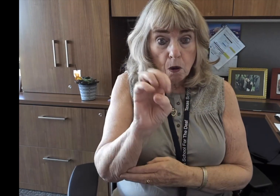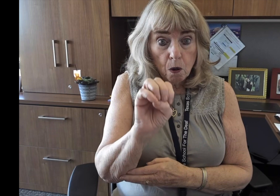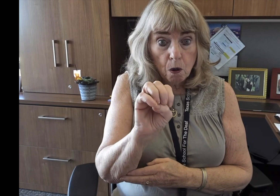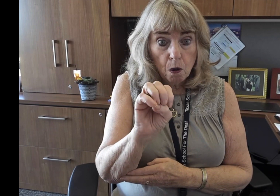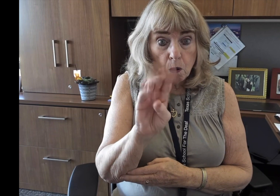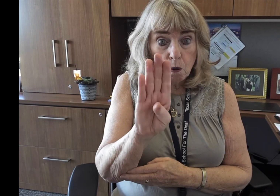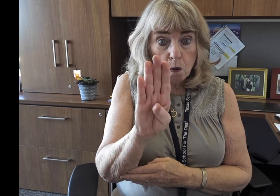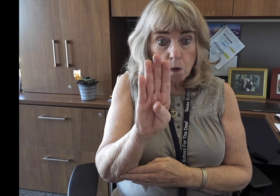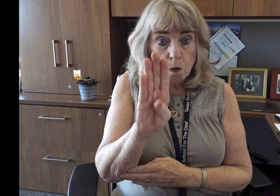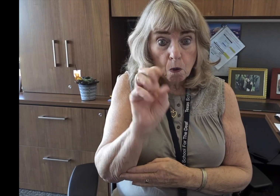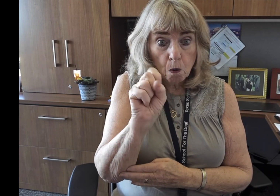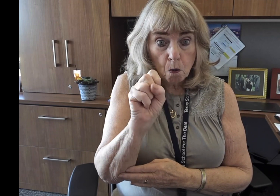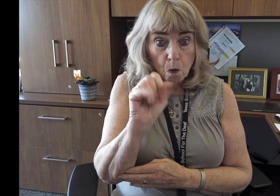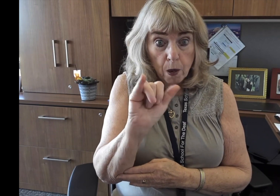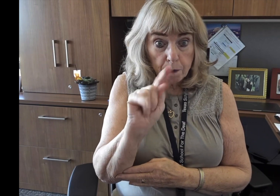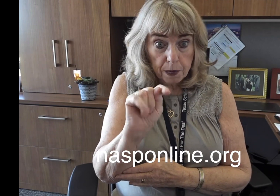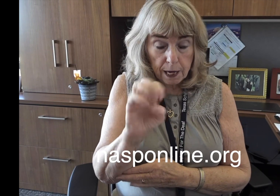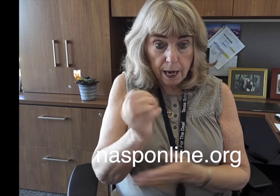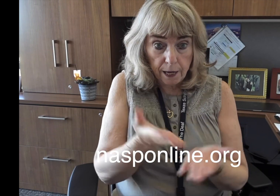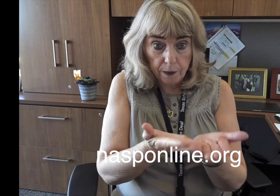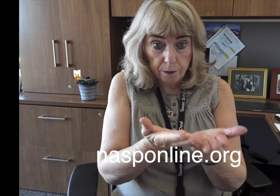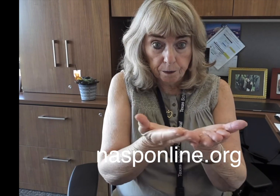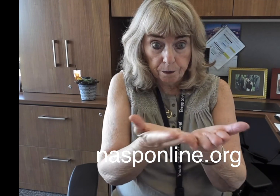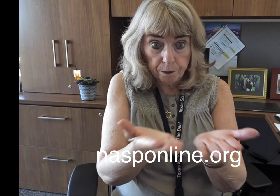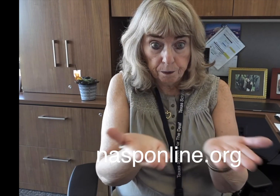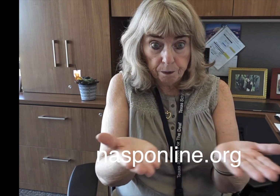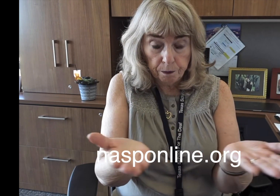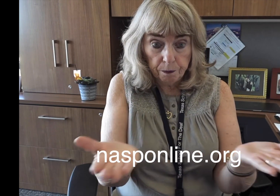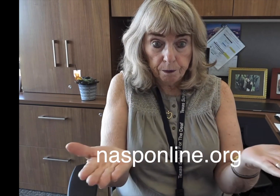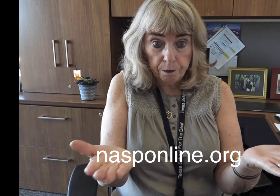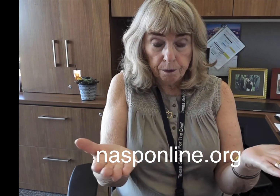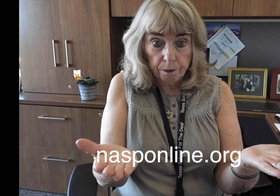National Association of School Psychologists website